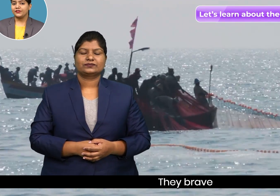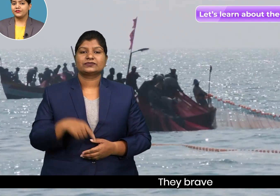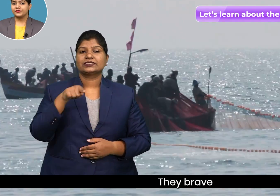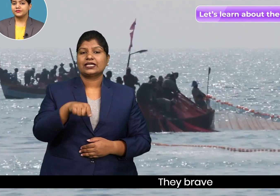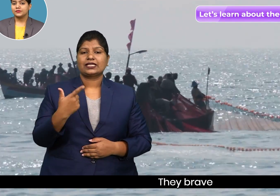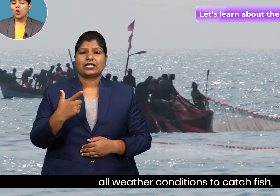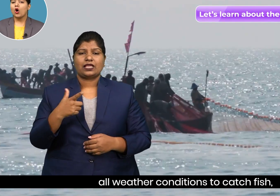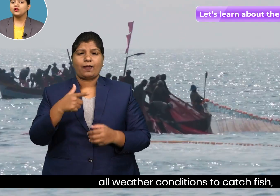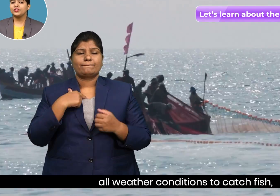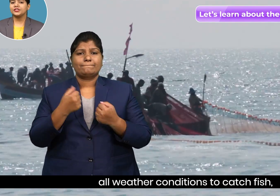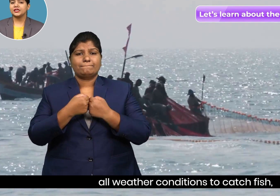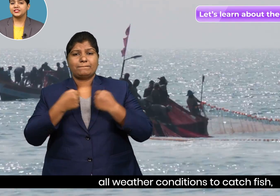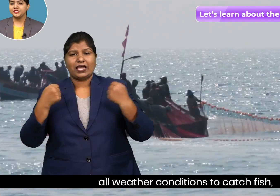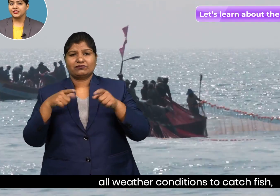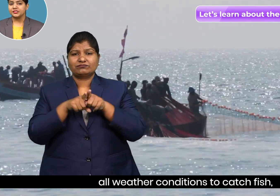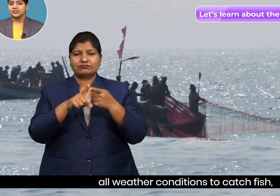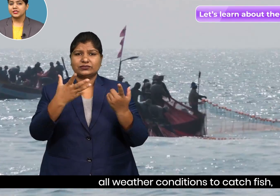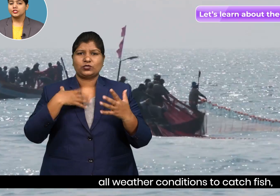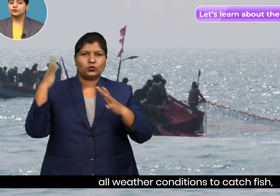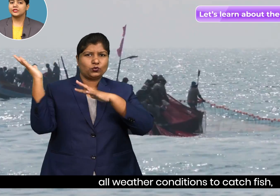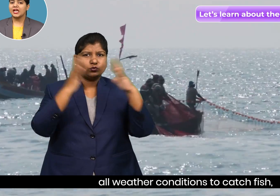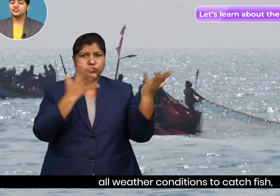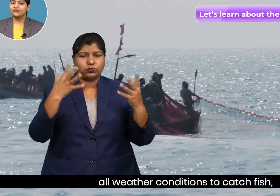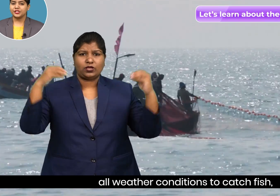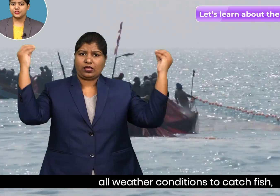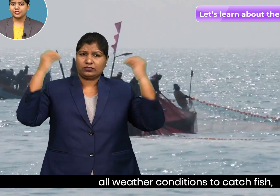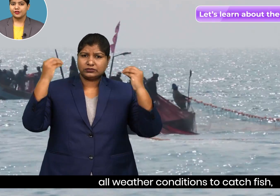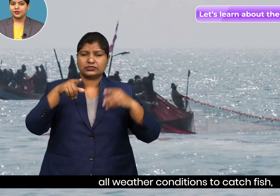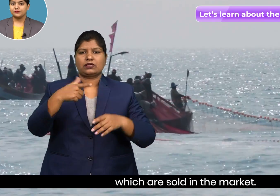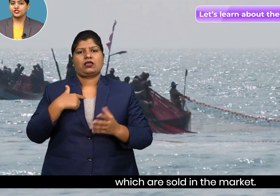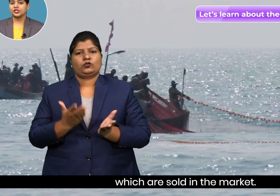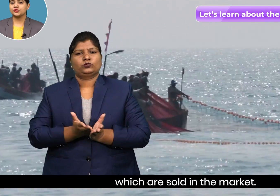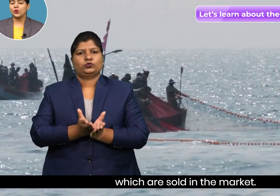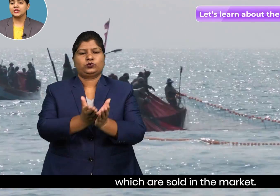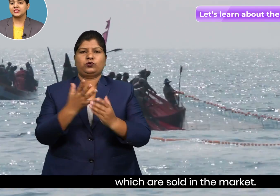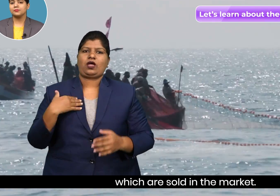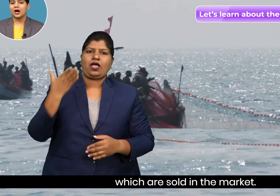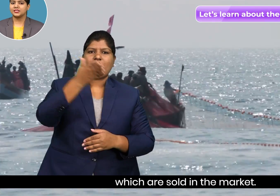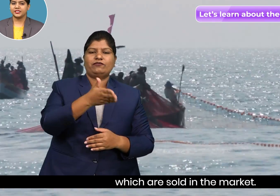all weather conditions to catch fish which are sold in the market.